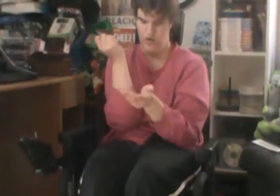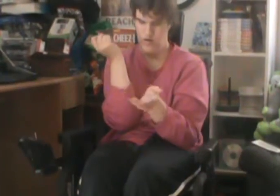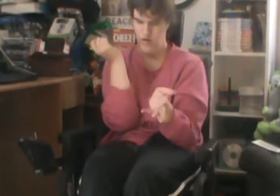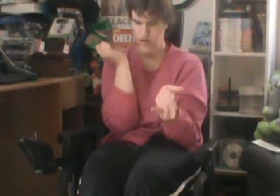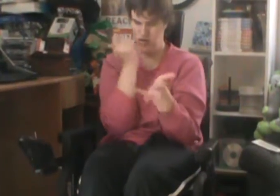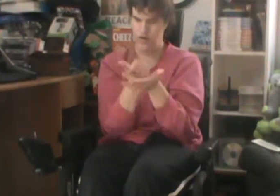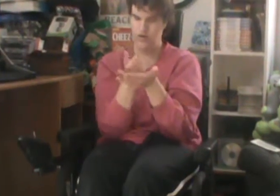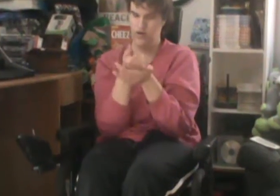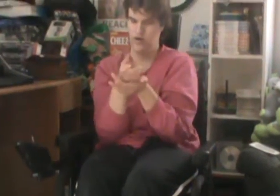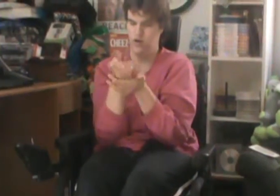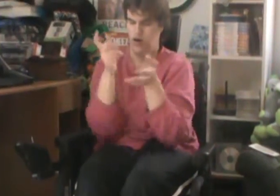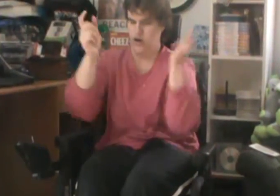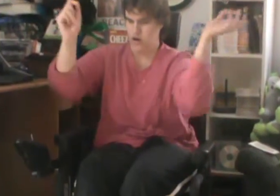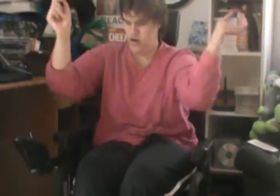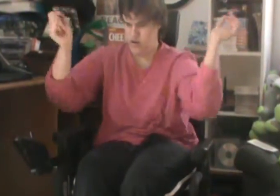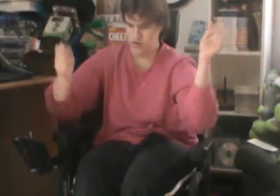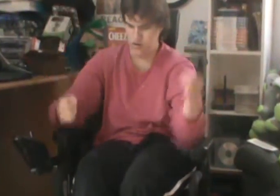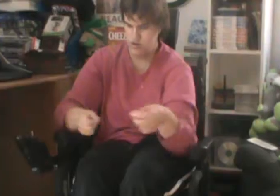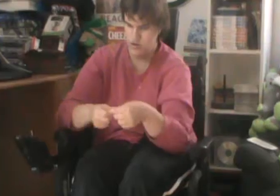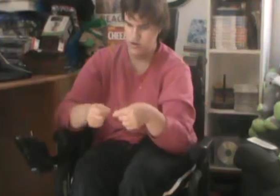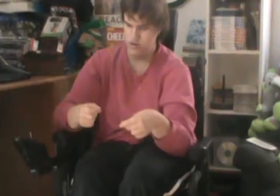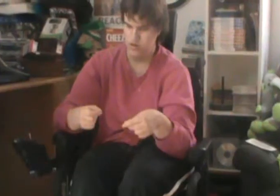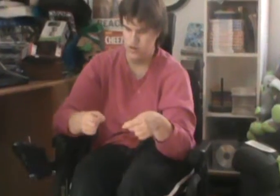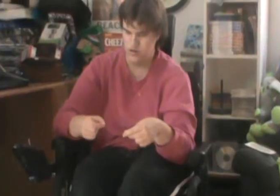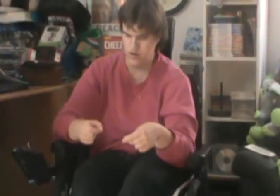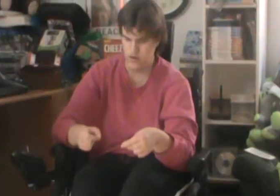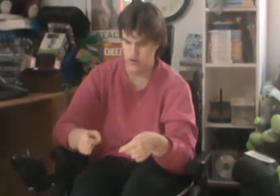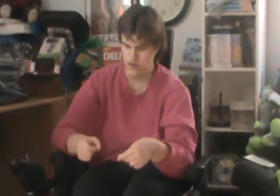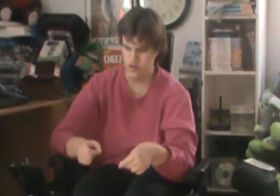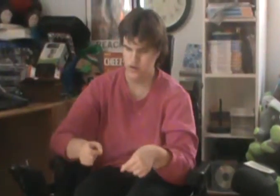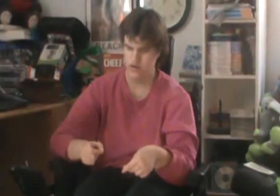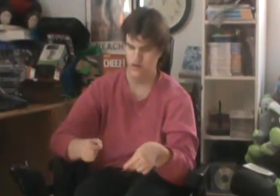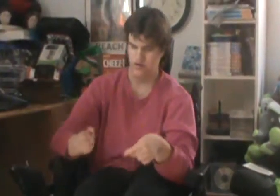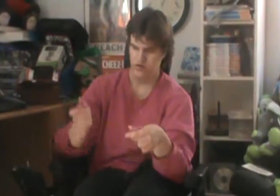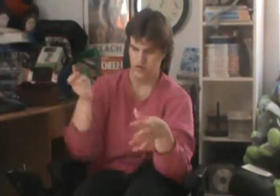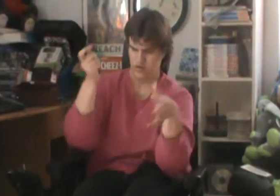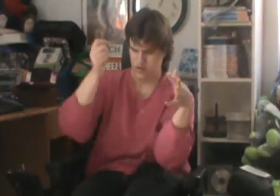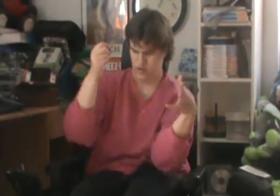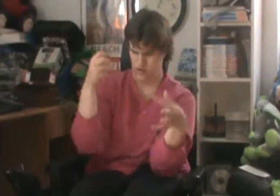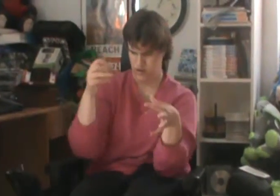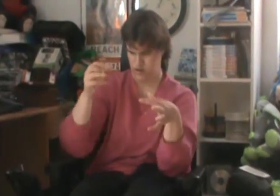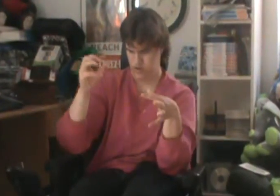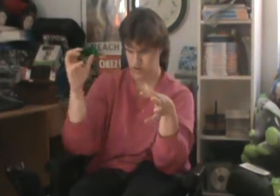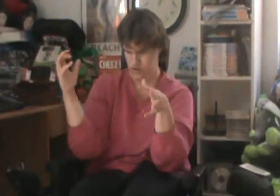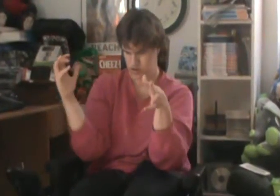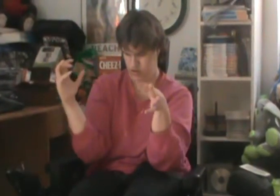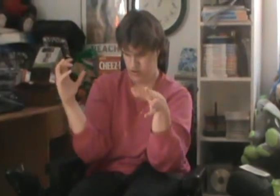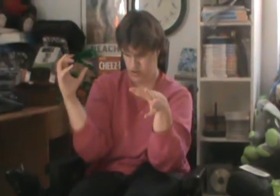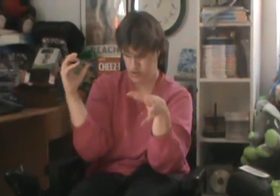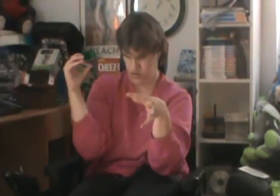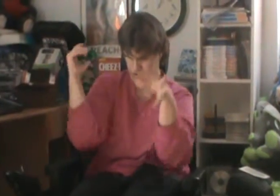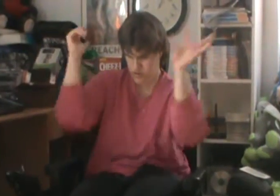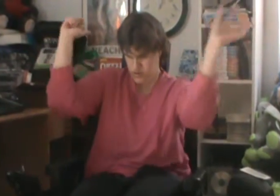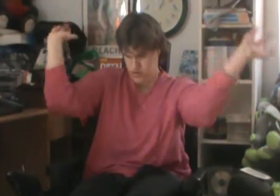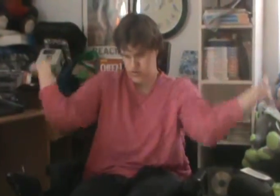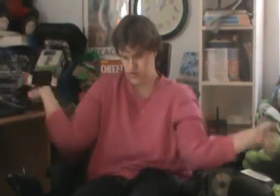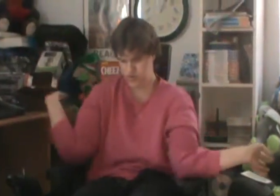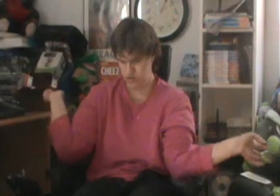in my shirt And maybe it's a little too early